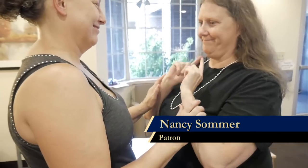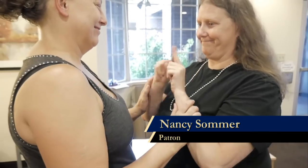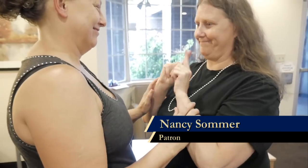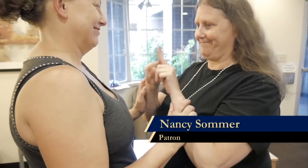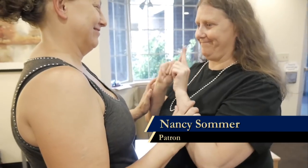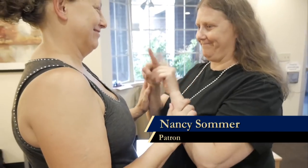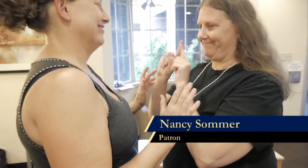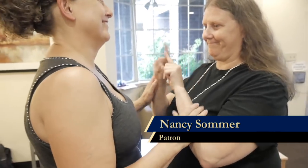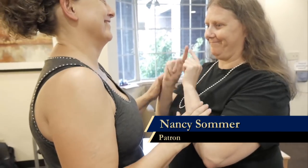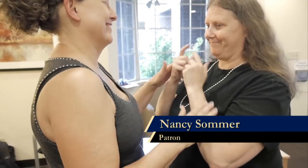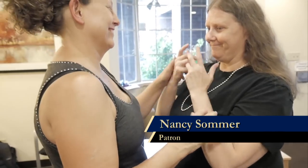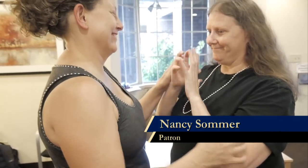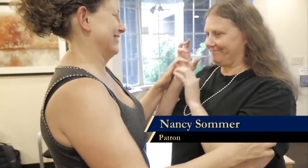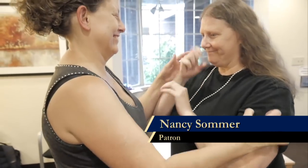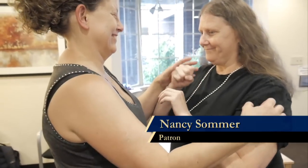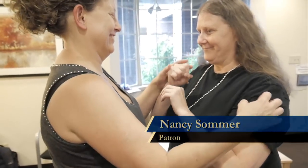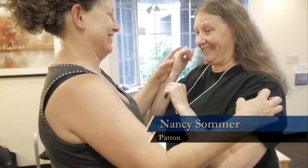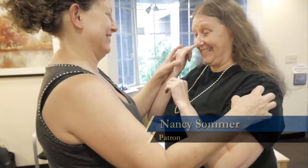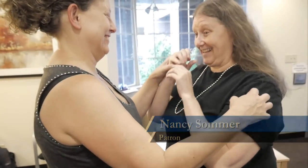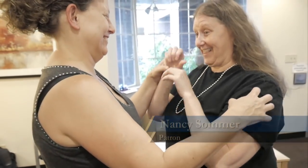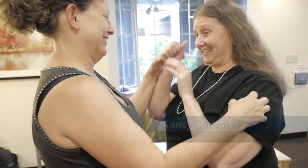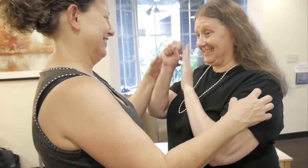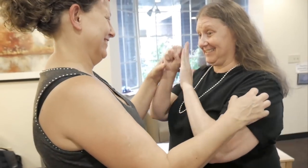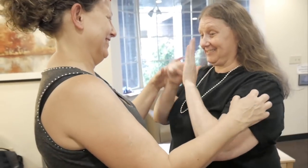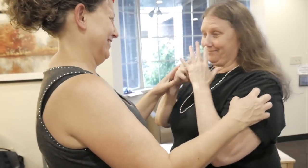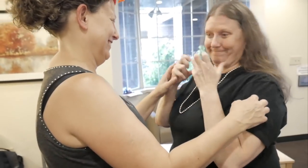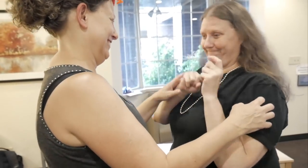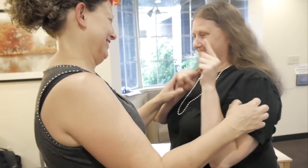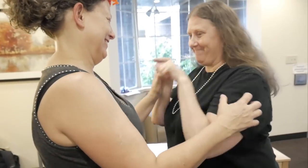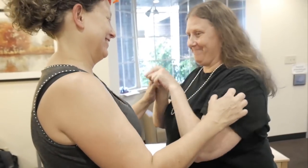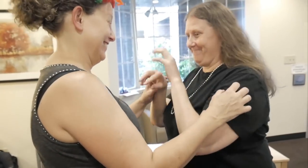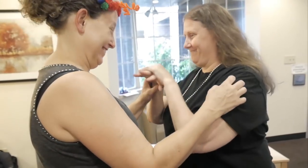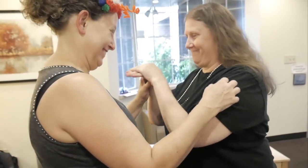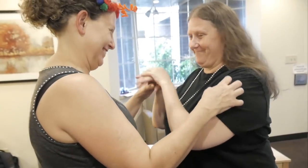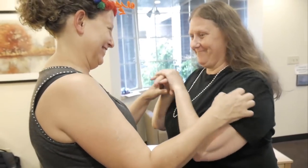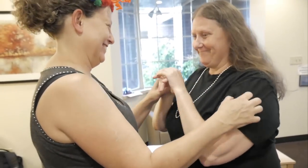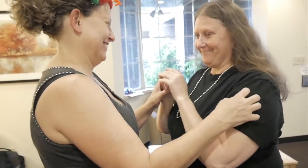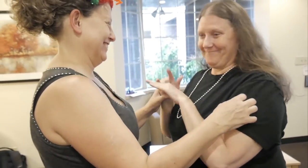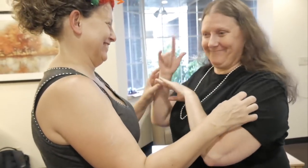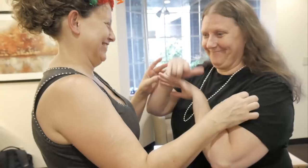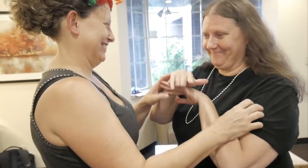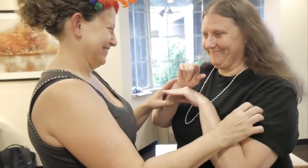I want to go all the time. I would fly to see a P.T. play in another state.